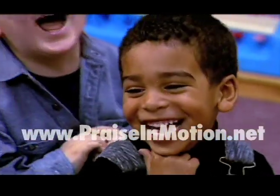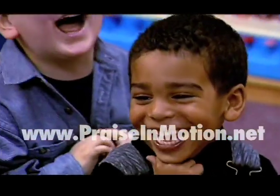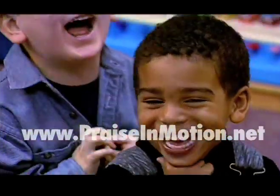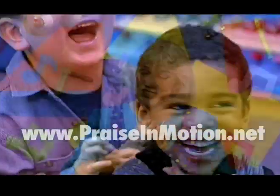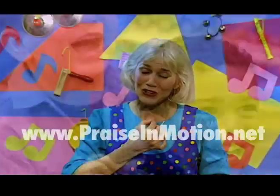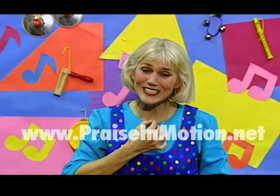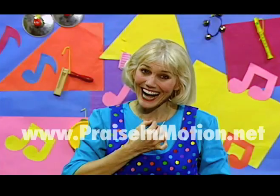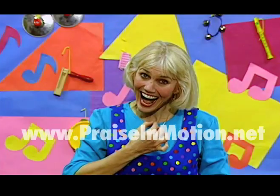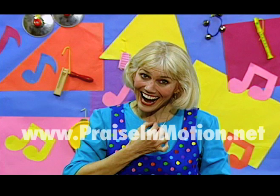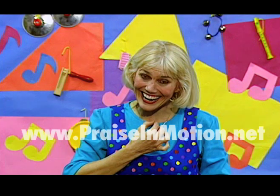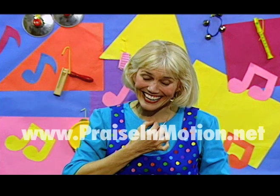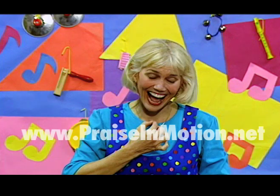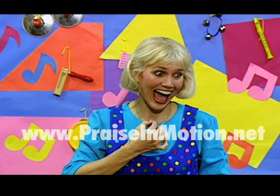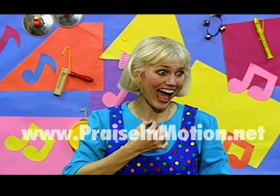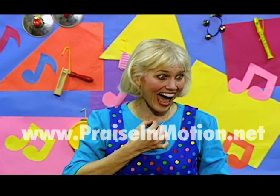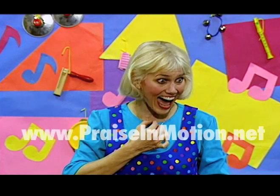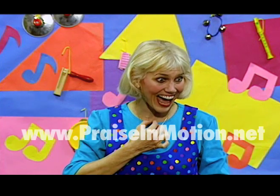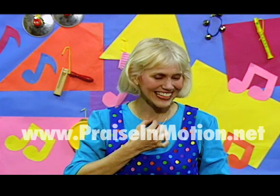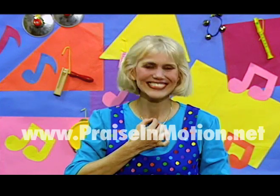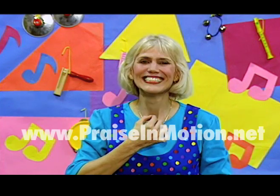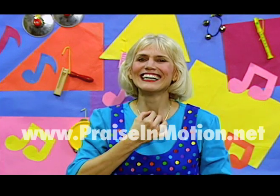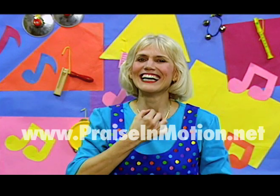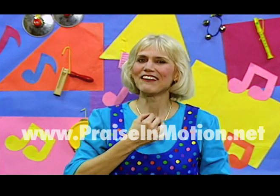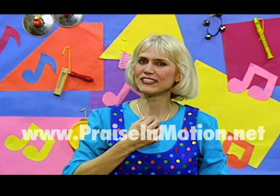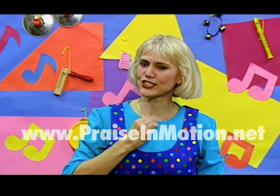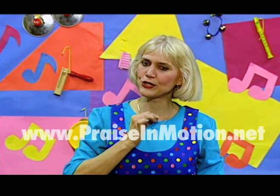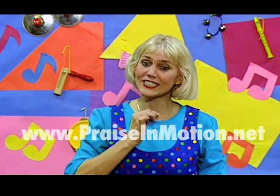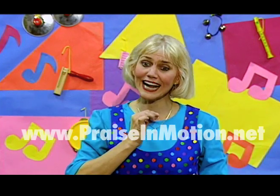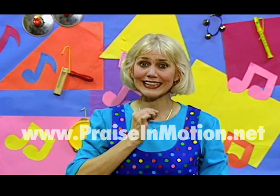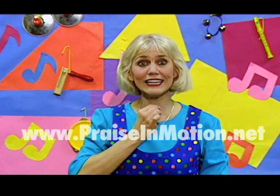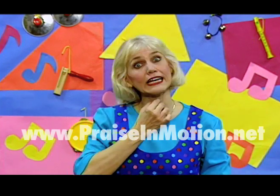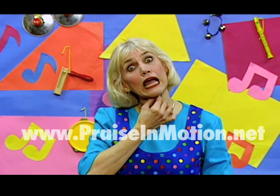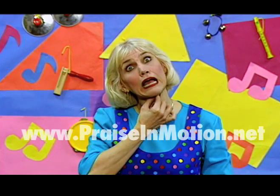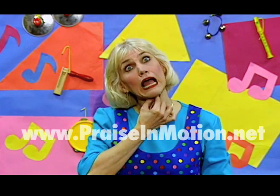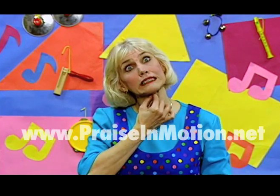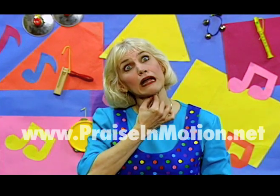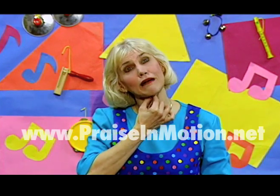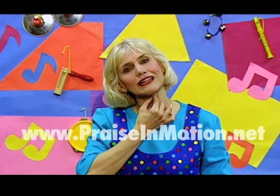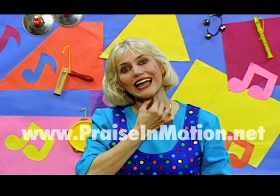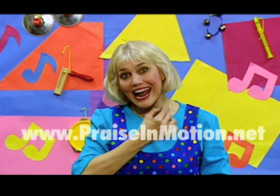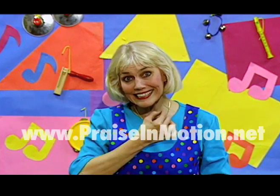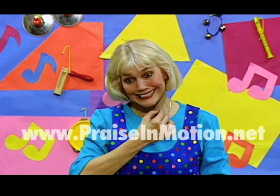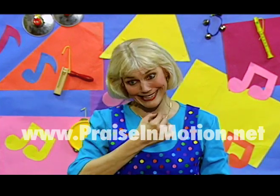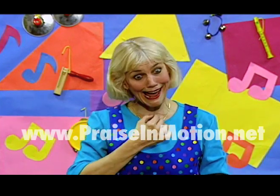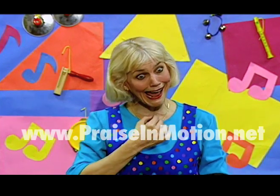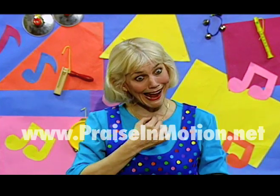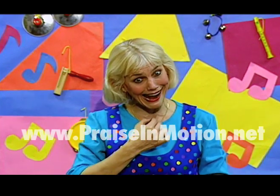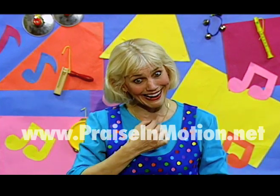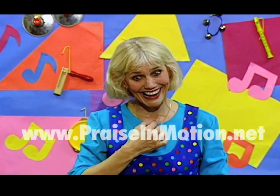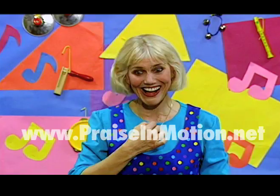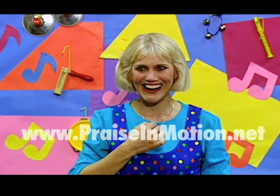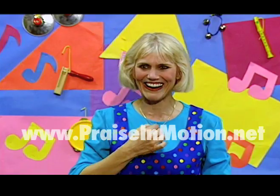Not too tight. If it's too tight, then you can't sing. Oh,